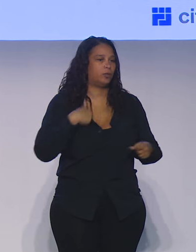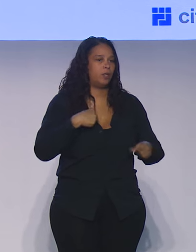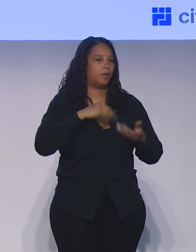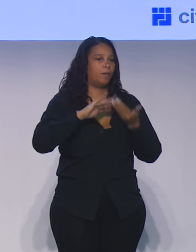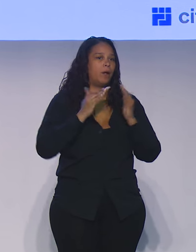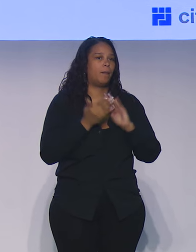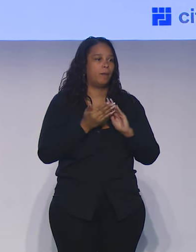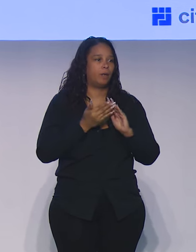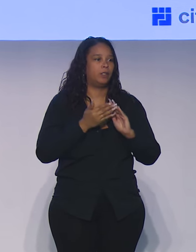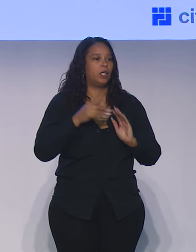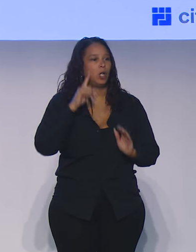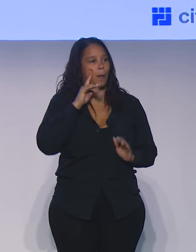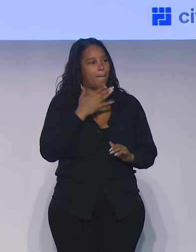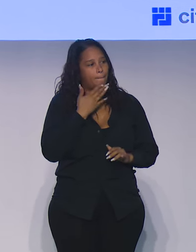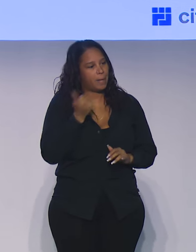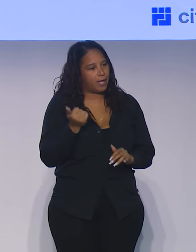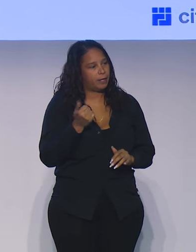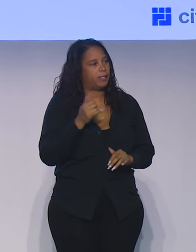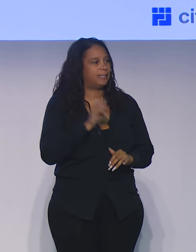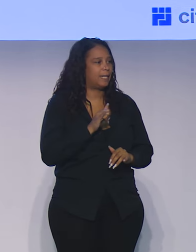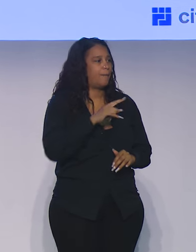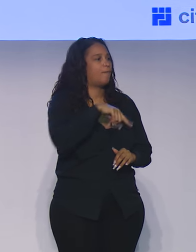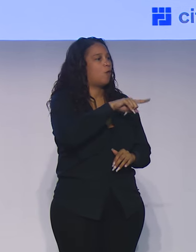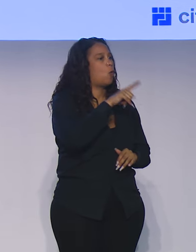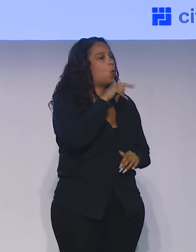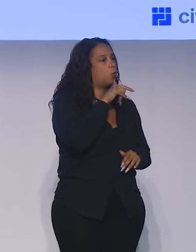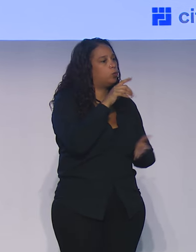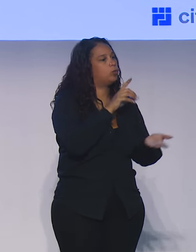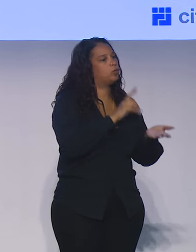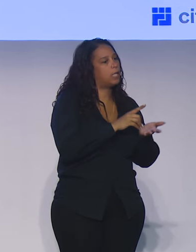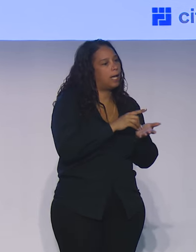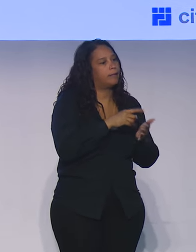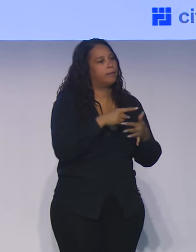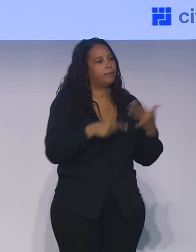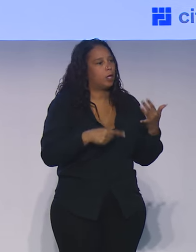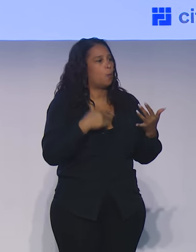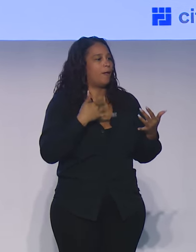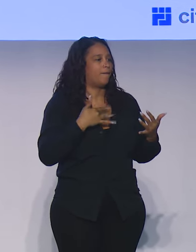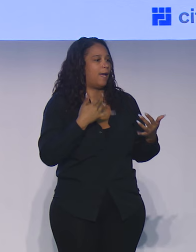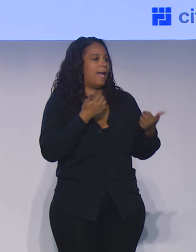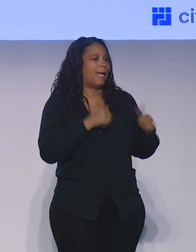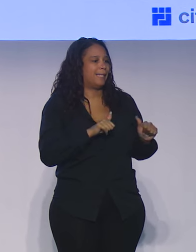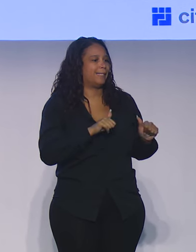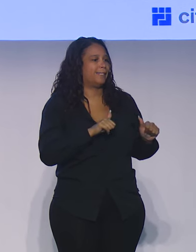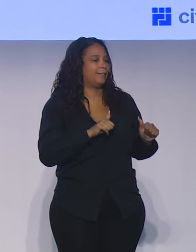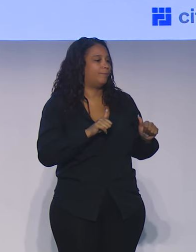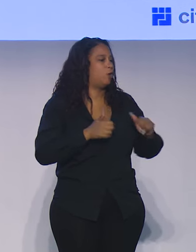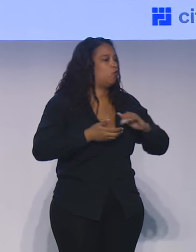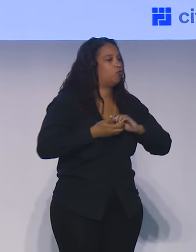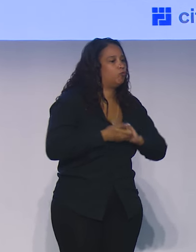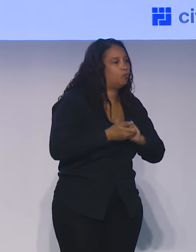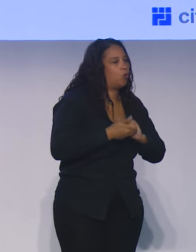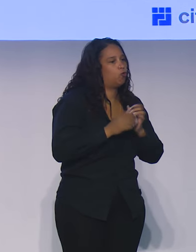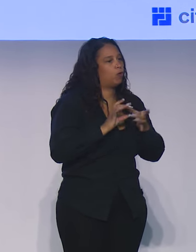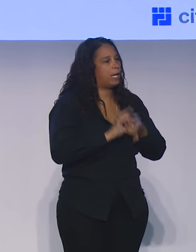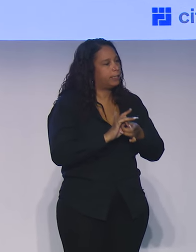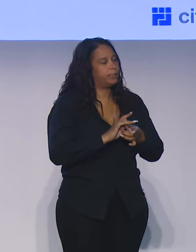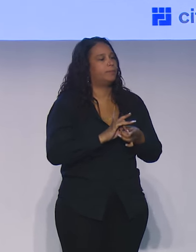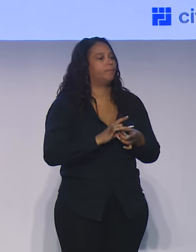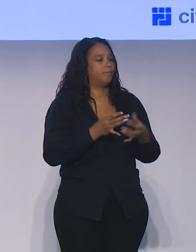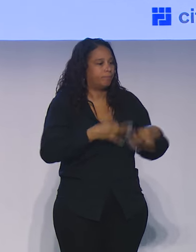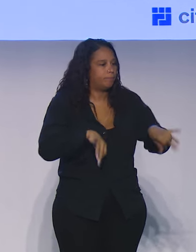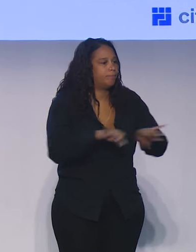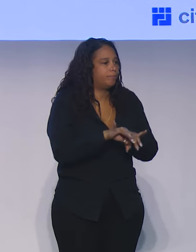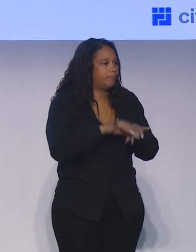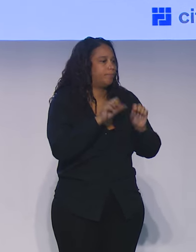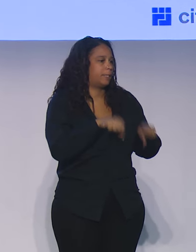patients are better. And same goes for administrators. We find these adversarial relationships more than anything else where there is so much good work